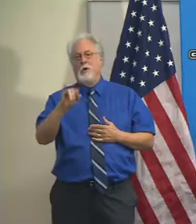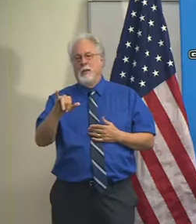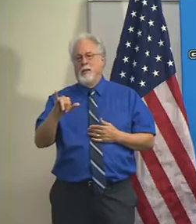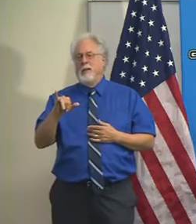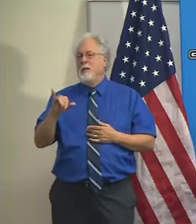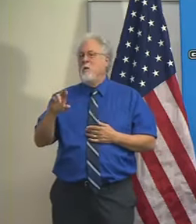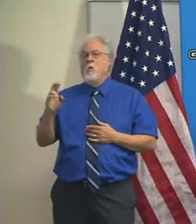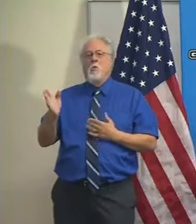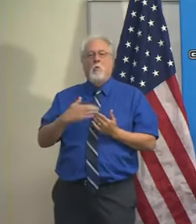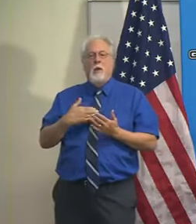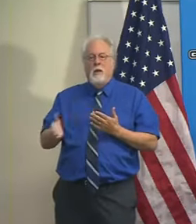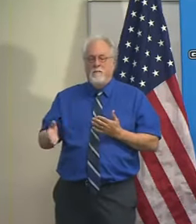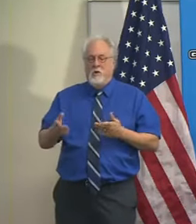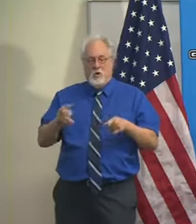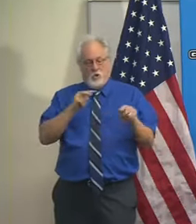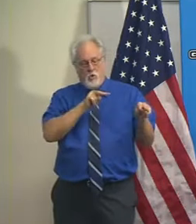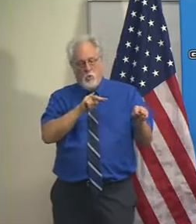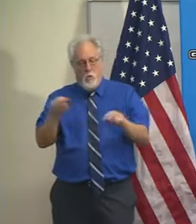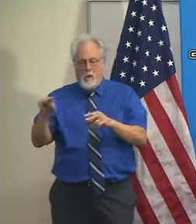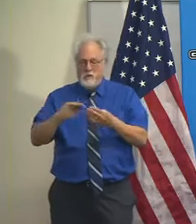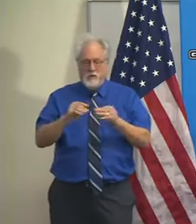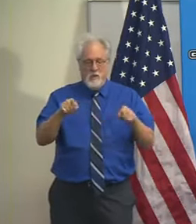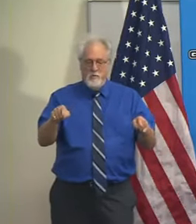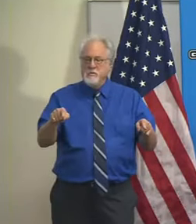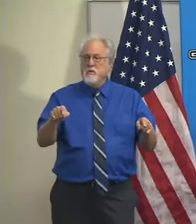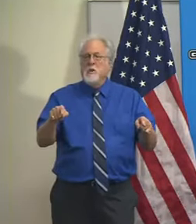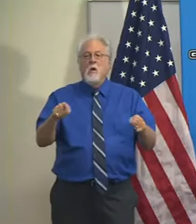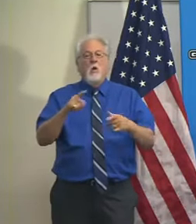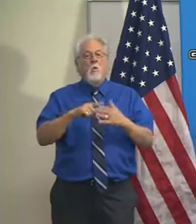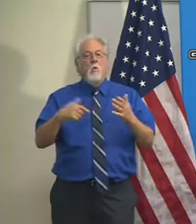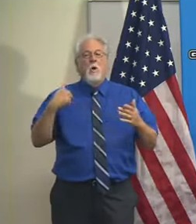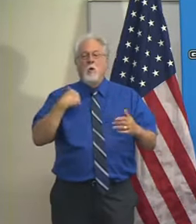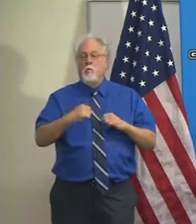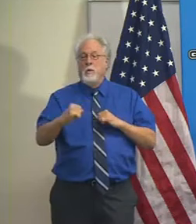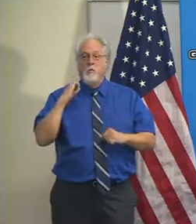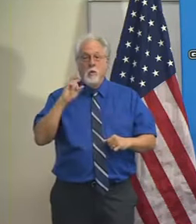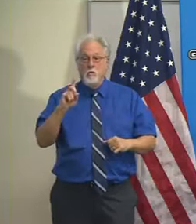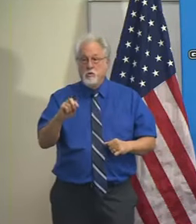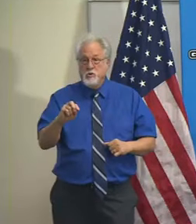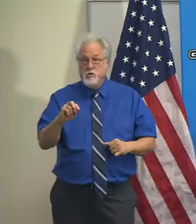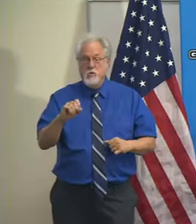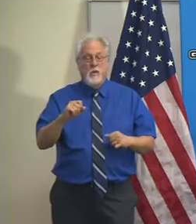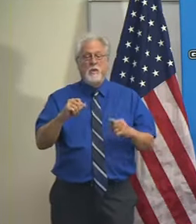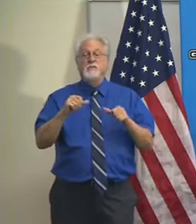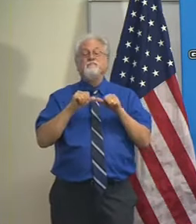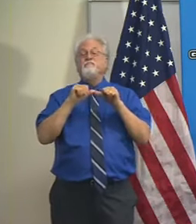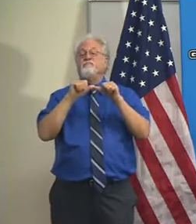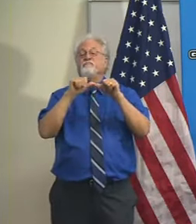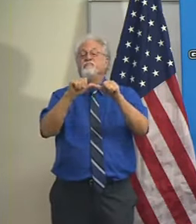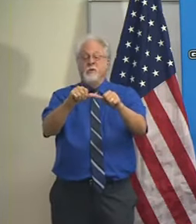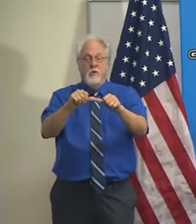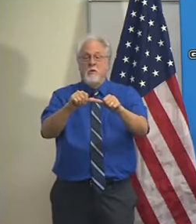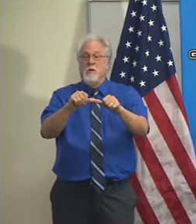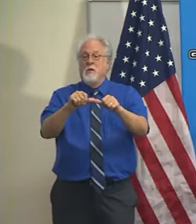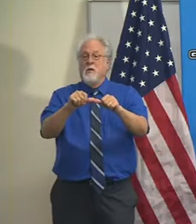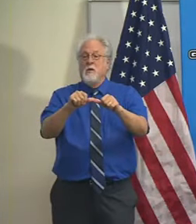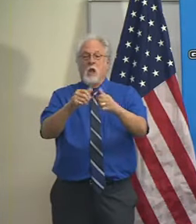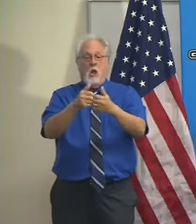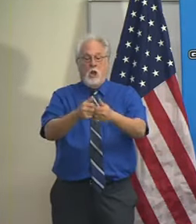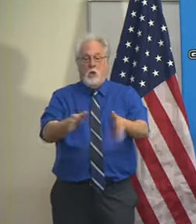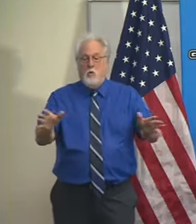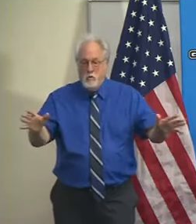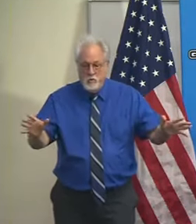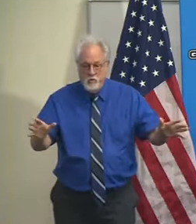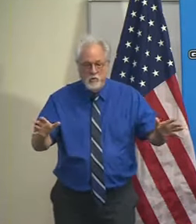the numbers. And what we are not going to do is put ourselves on a course where we lose the